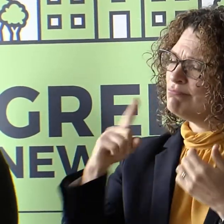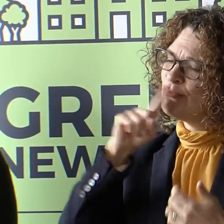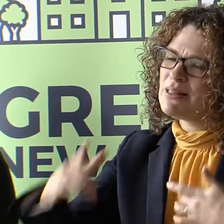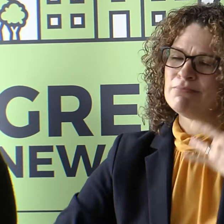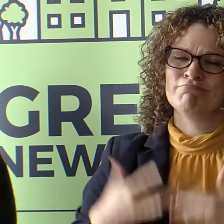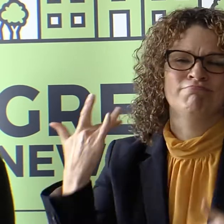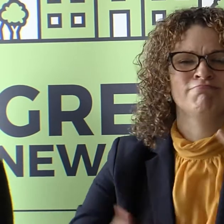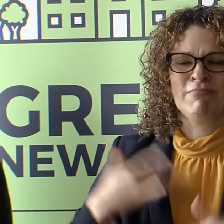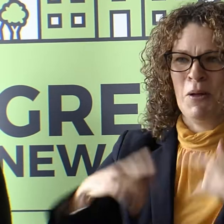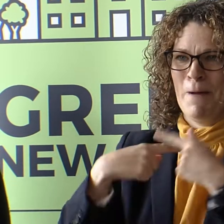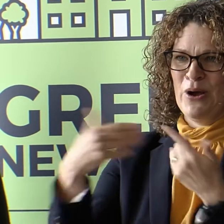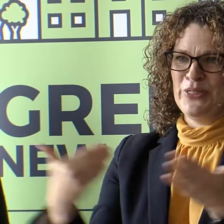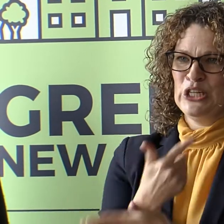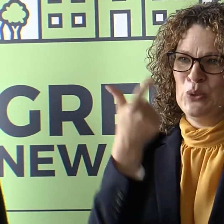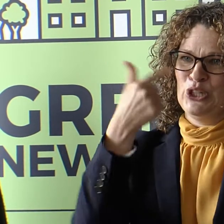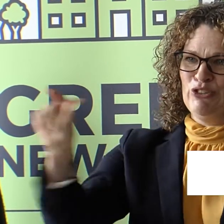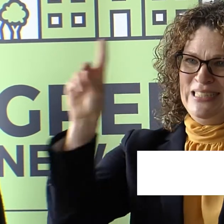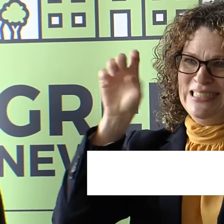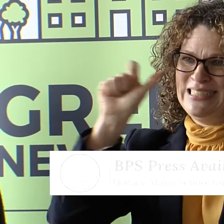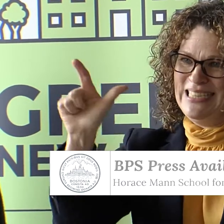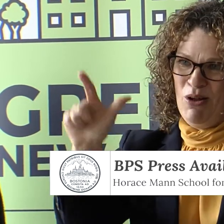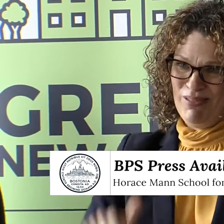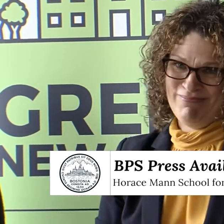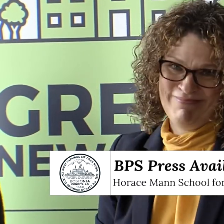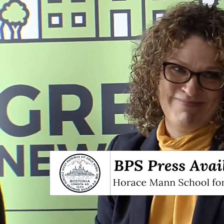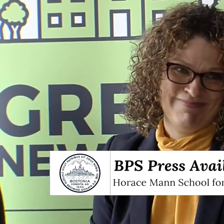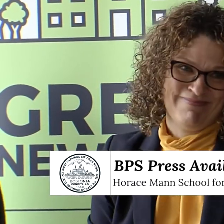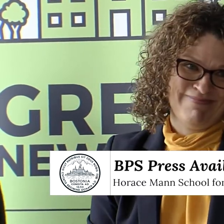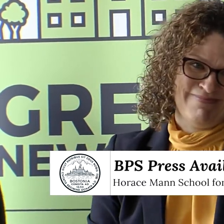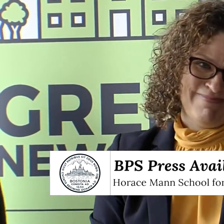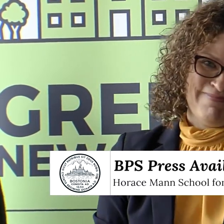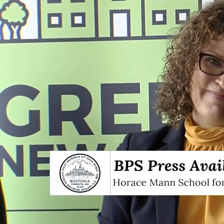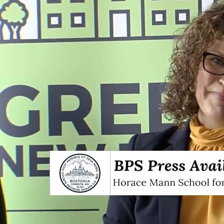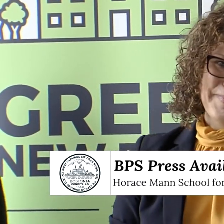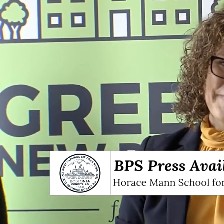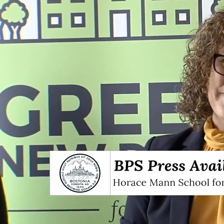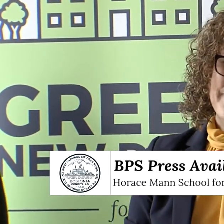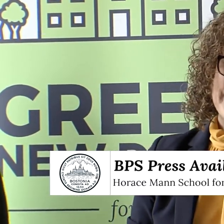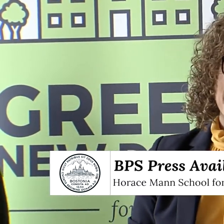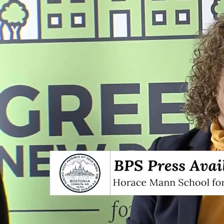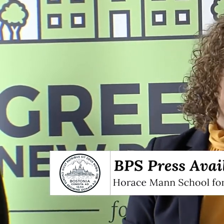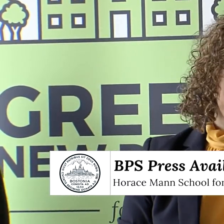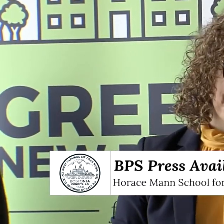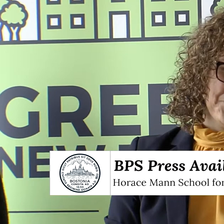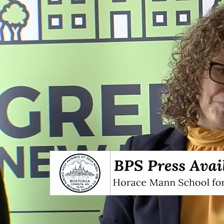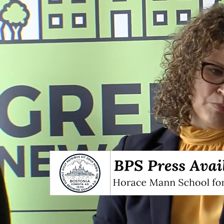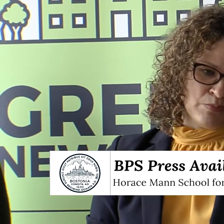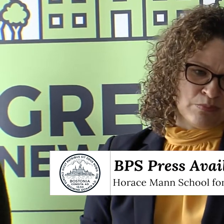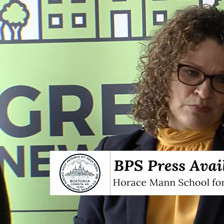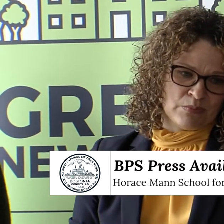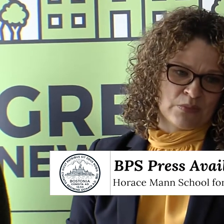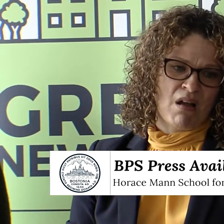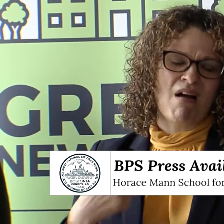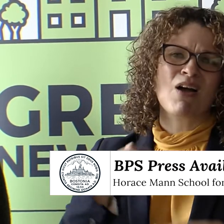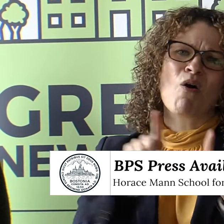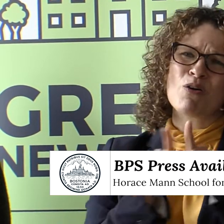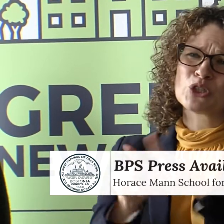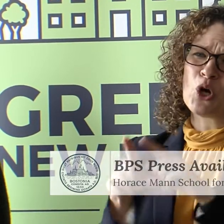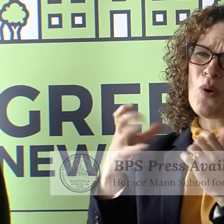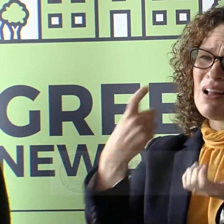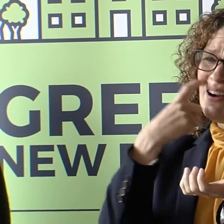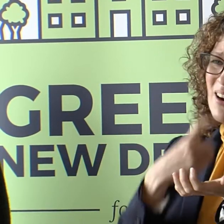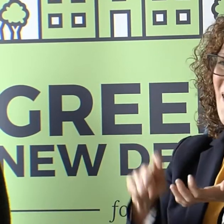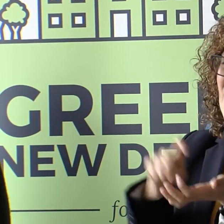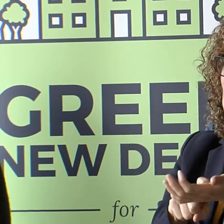present with us today and let you all know our community is so excited about the Green New Deal. It's very, very